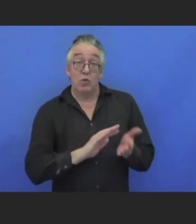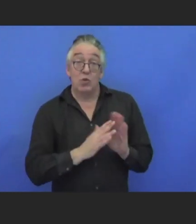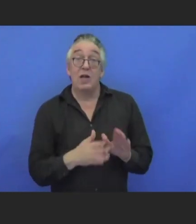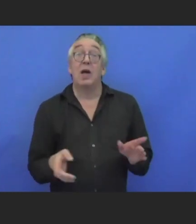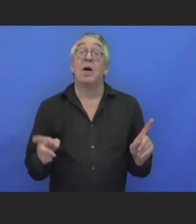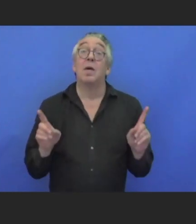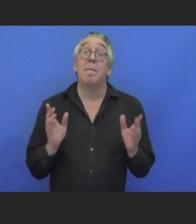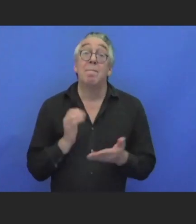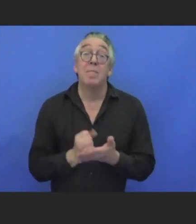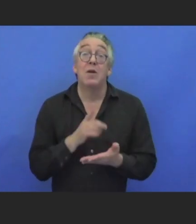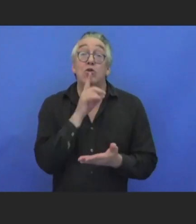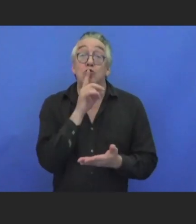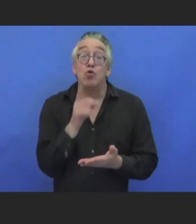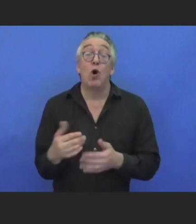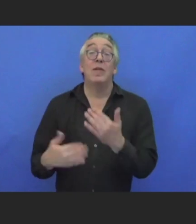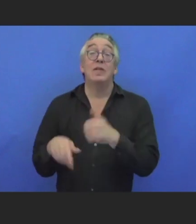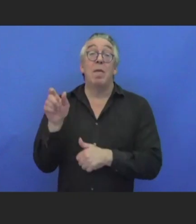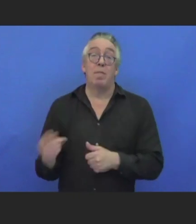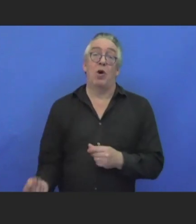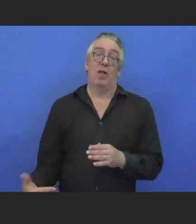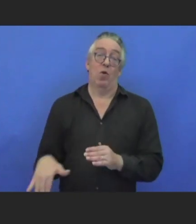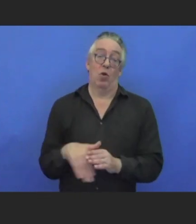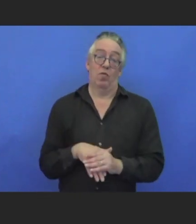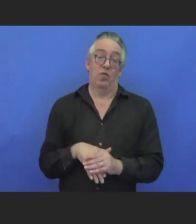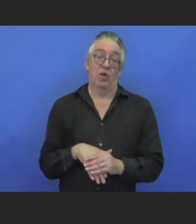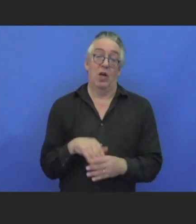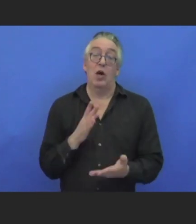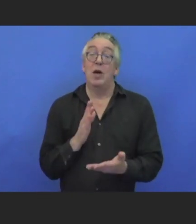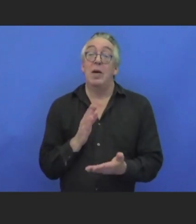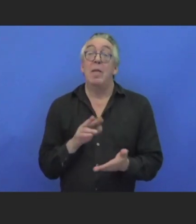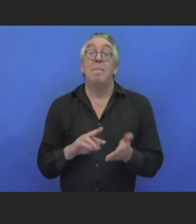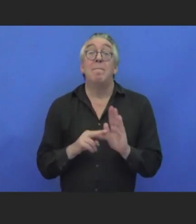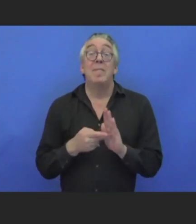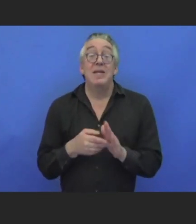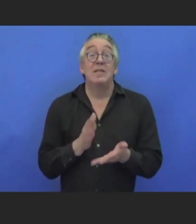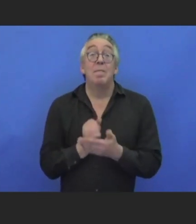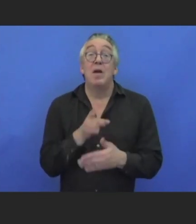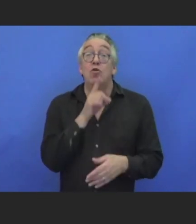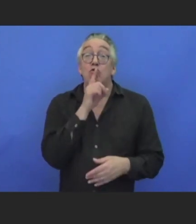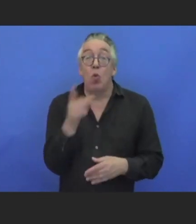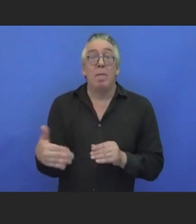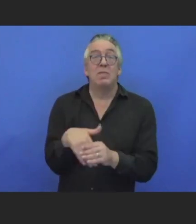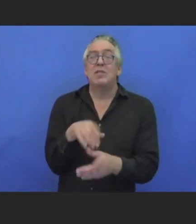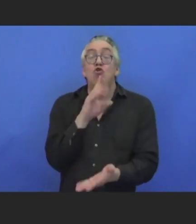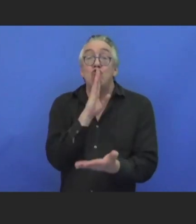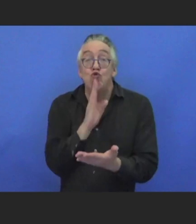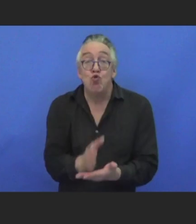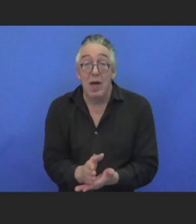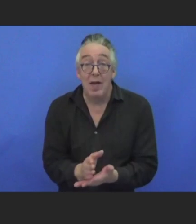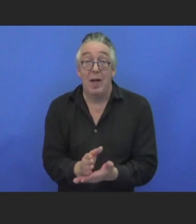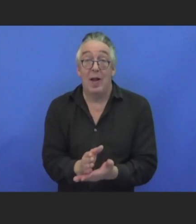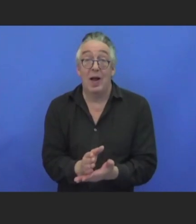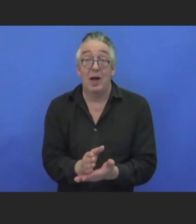make sure that those kinds of engagements are really meaningful, and they provide accessibility